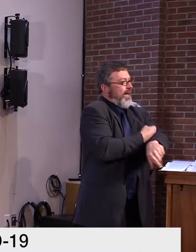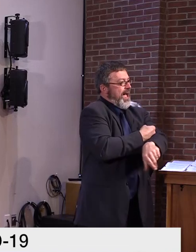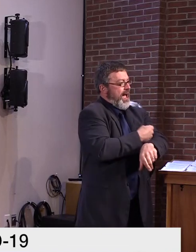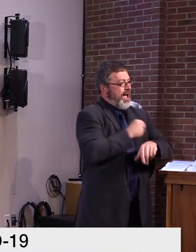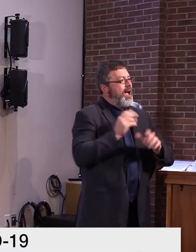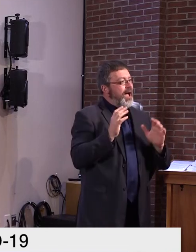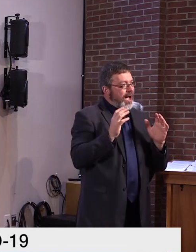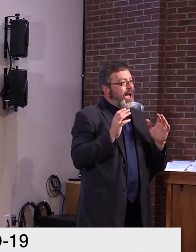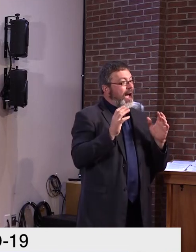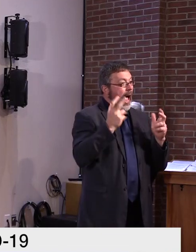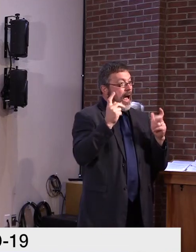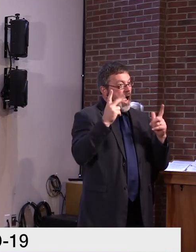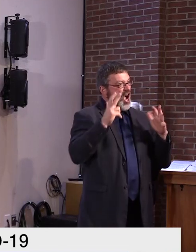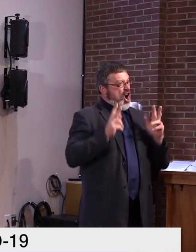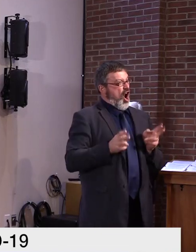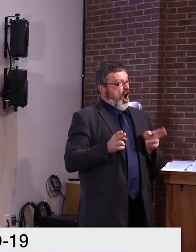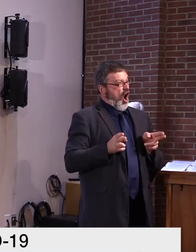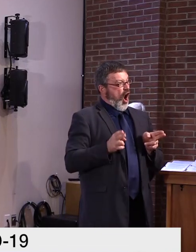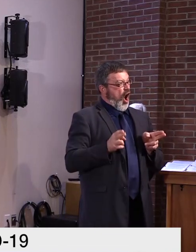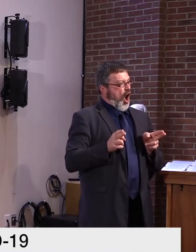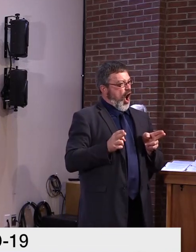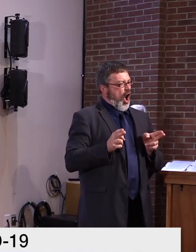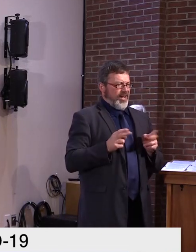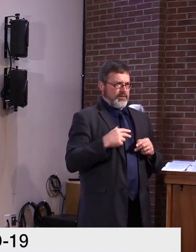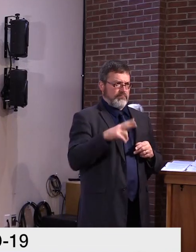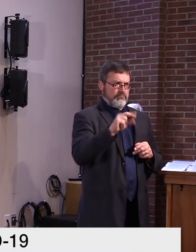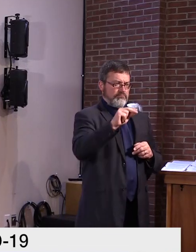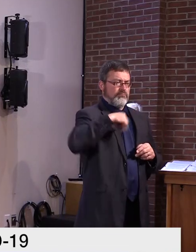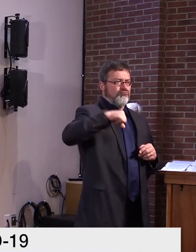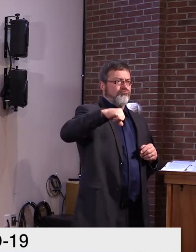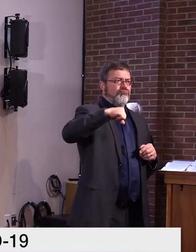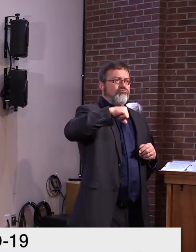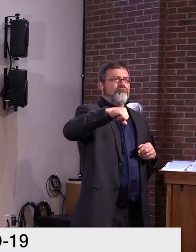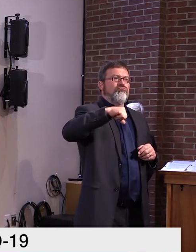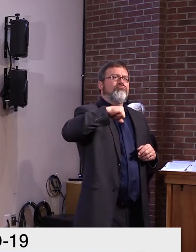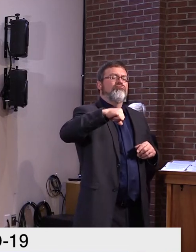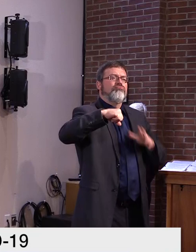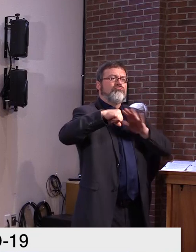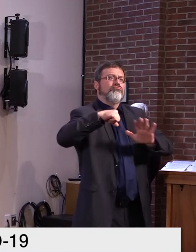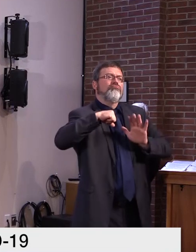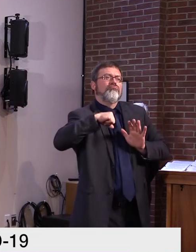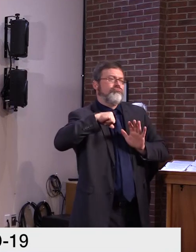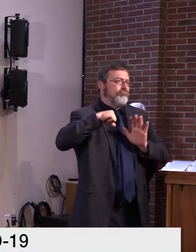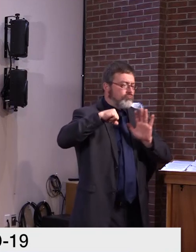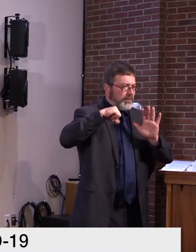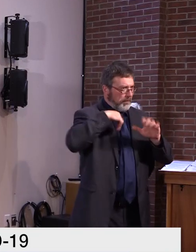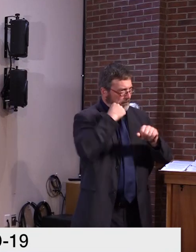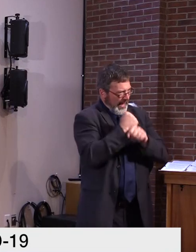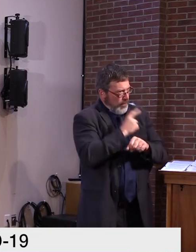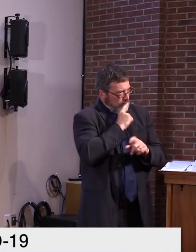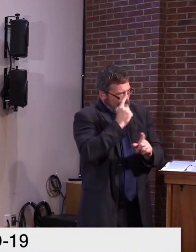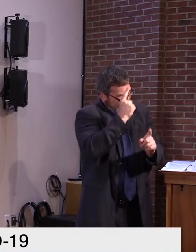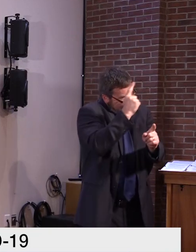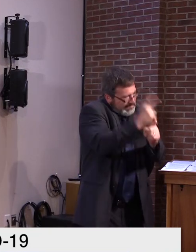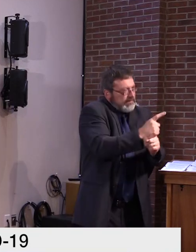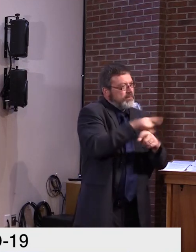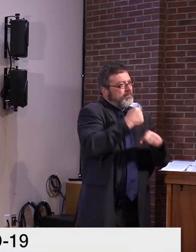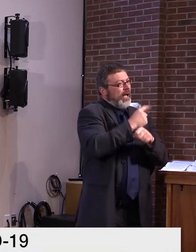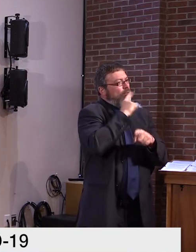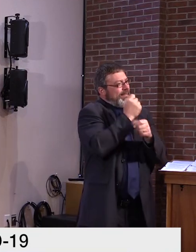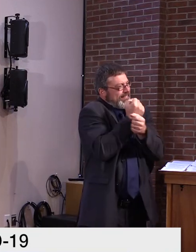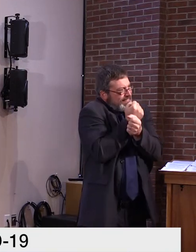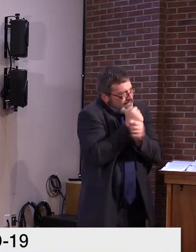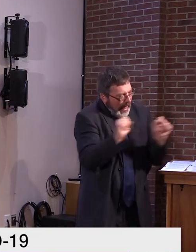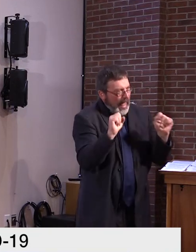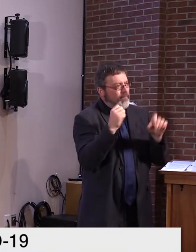of its efficacy and safety. We stand together with other health departments across the country, as well